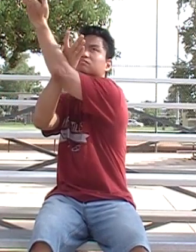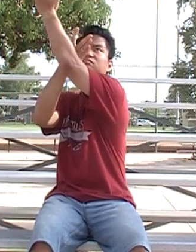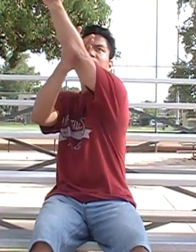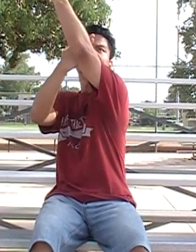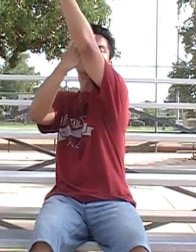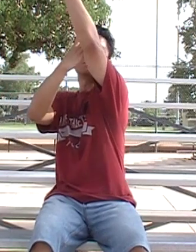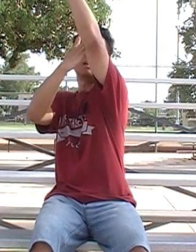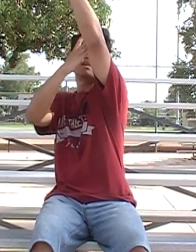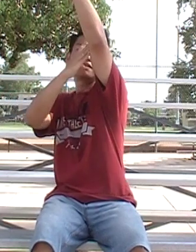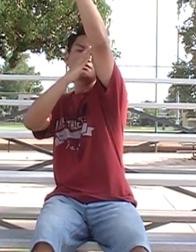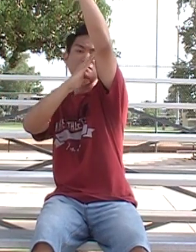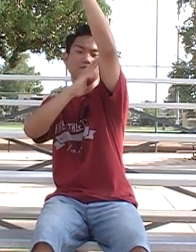Slide.